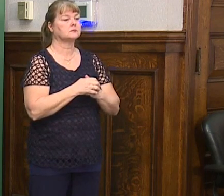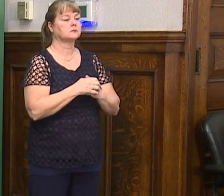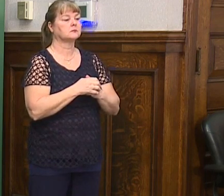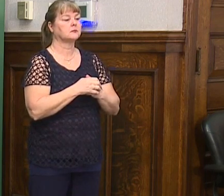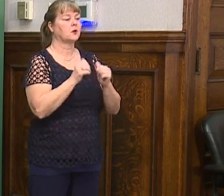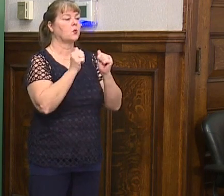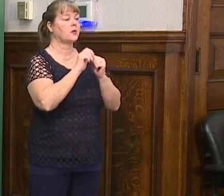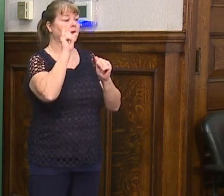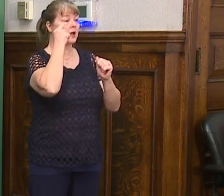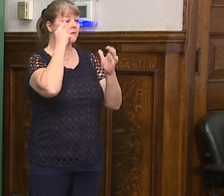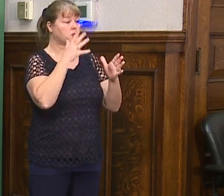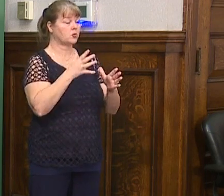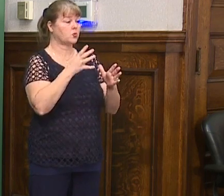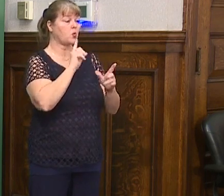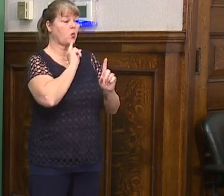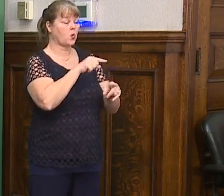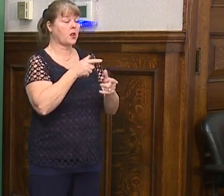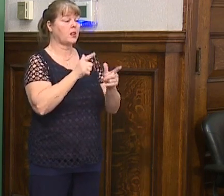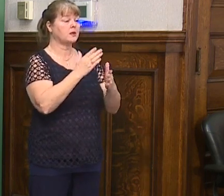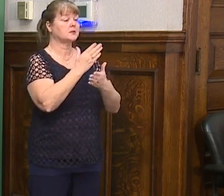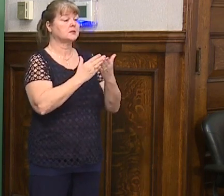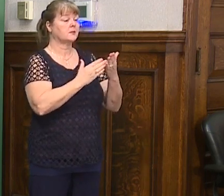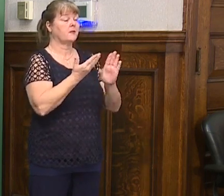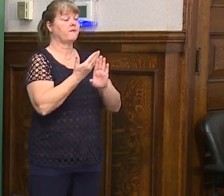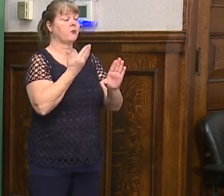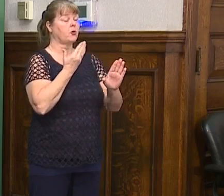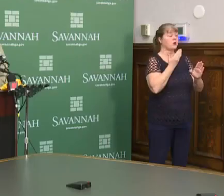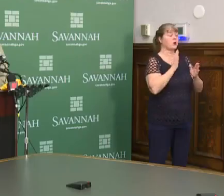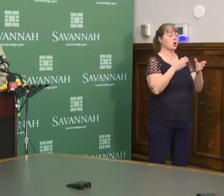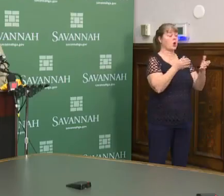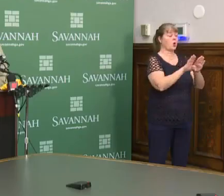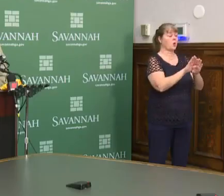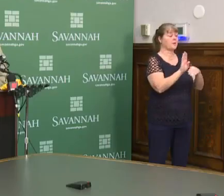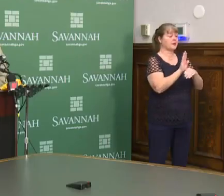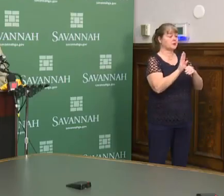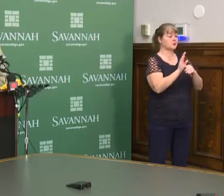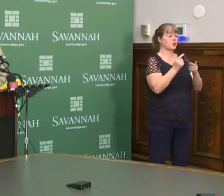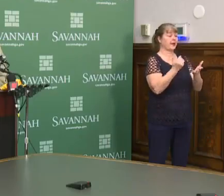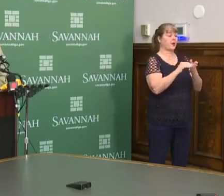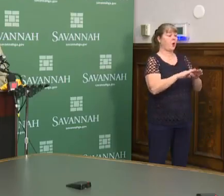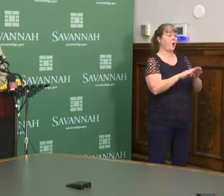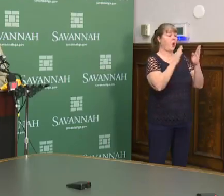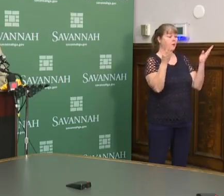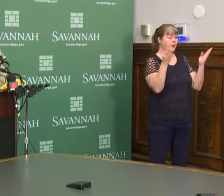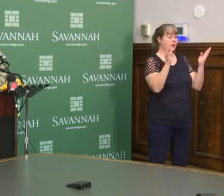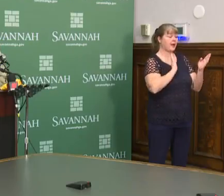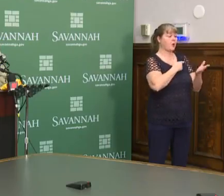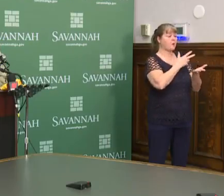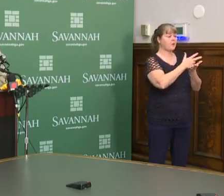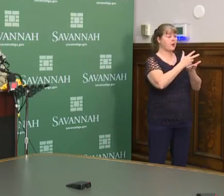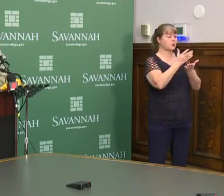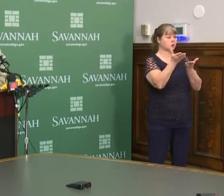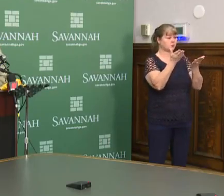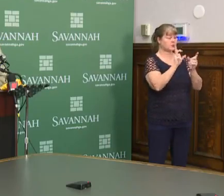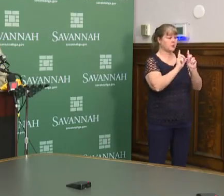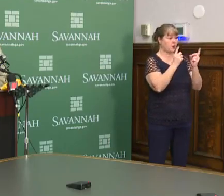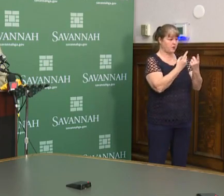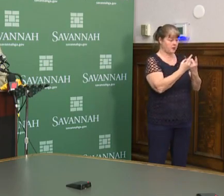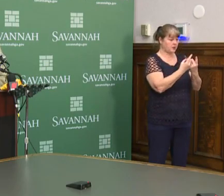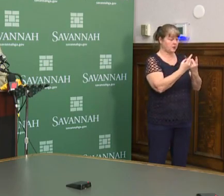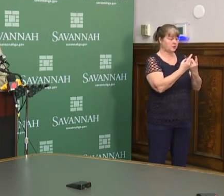With the governor's order allowing some previously closed businesses to reopen, our parking services department